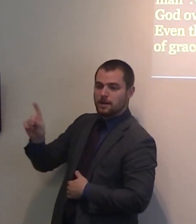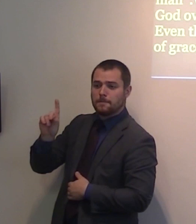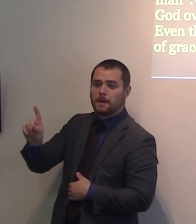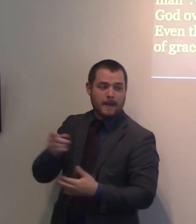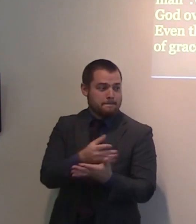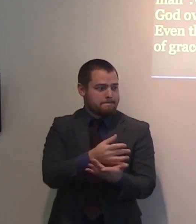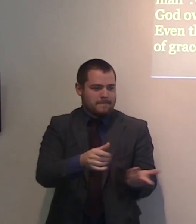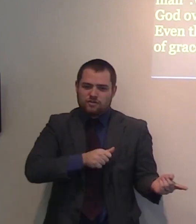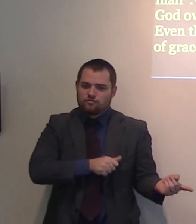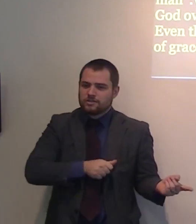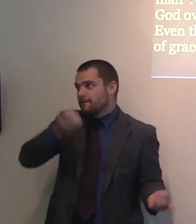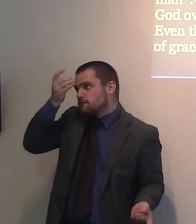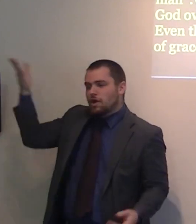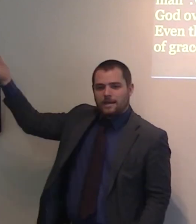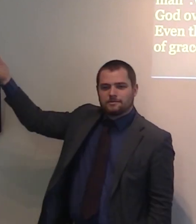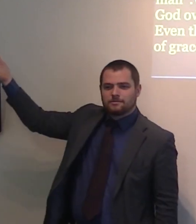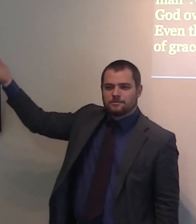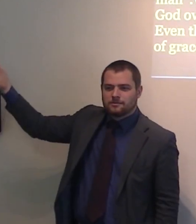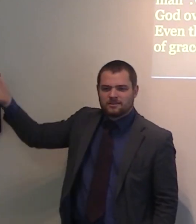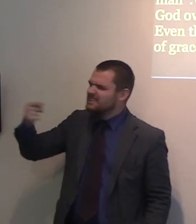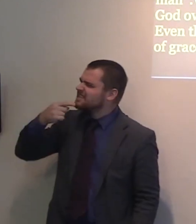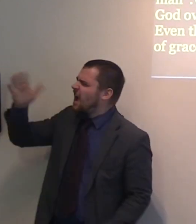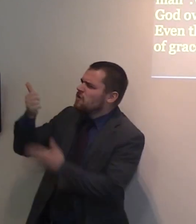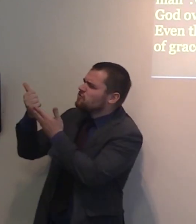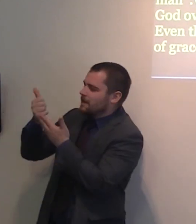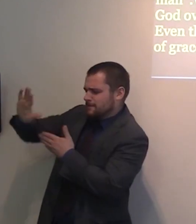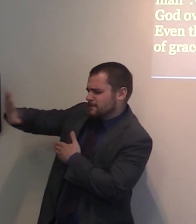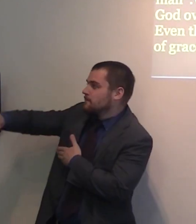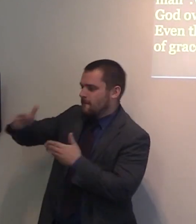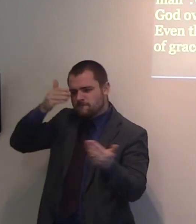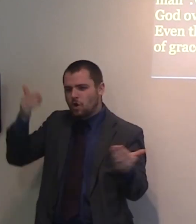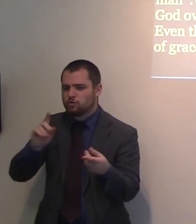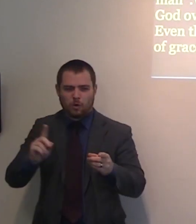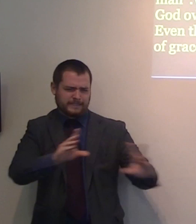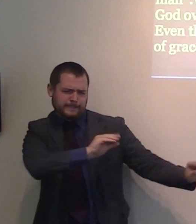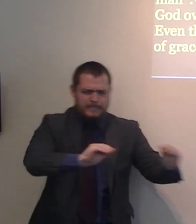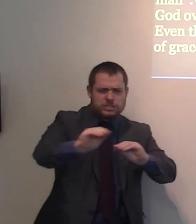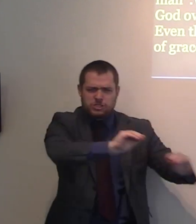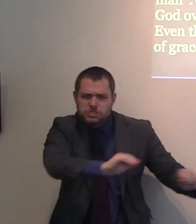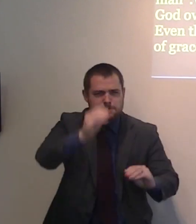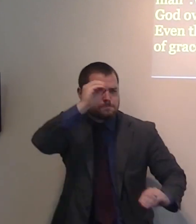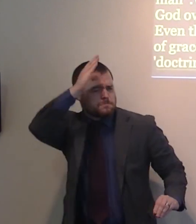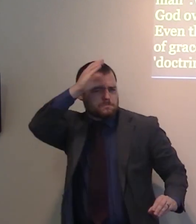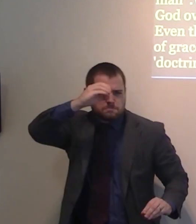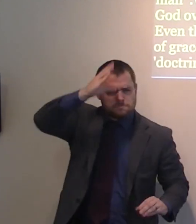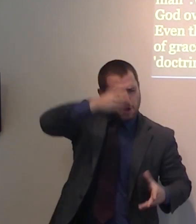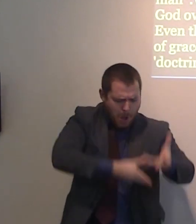forget the word grace. Oh, how gracious we must be. How gracious we must